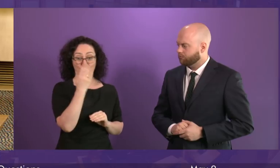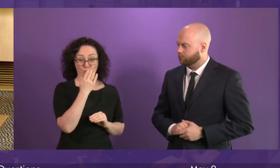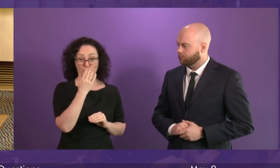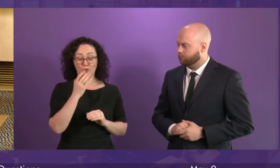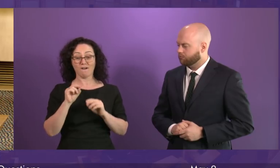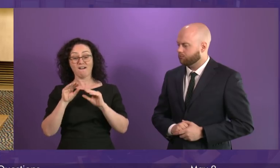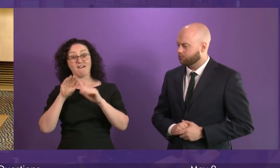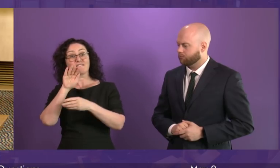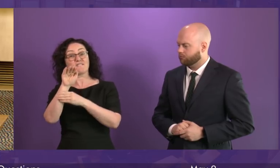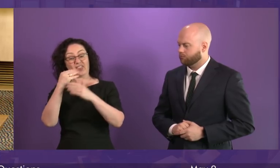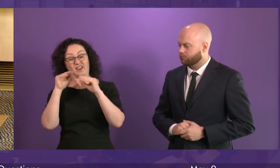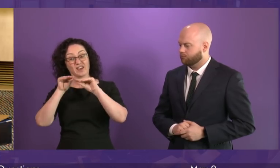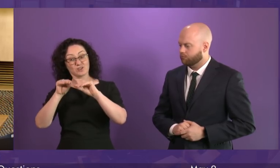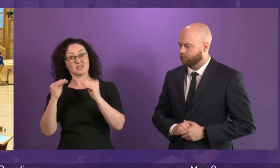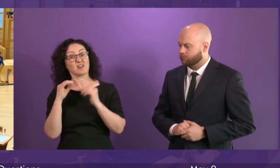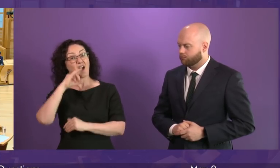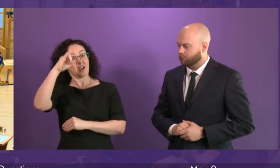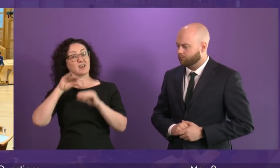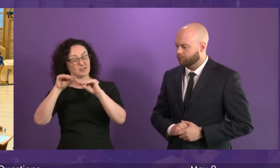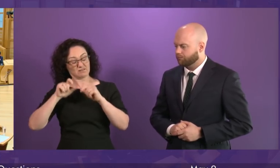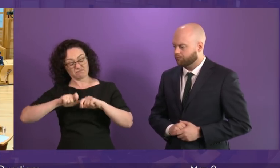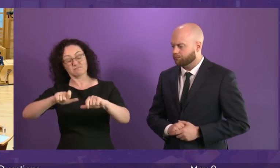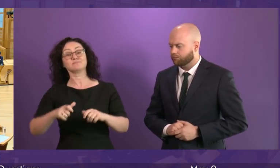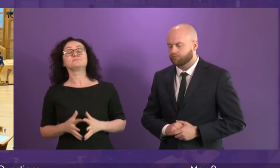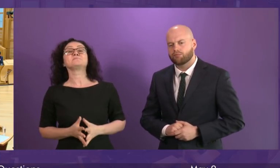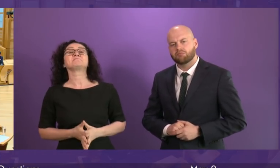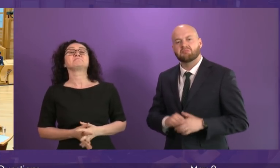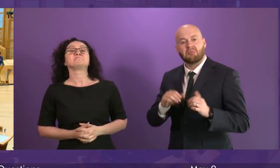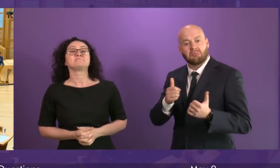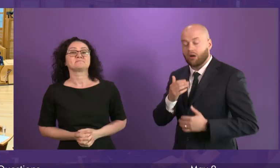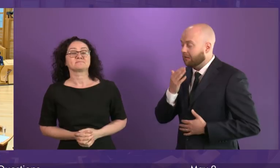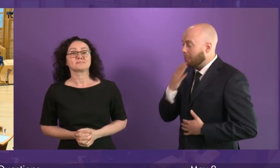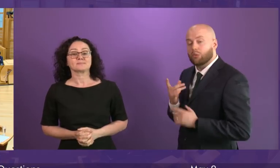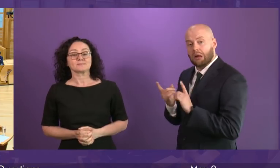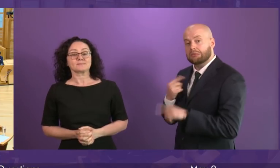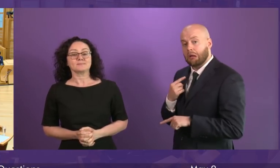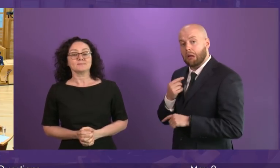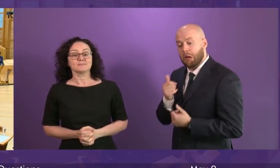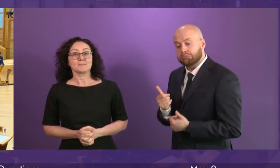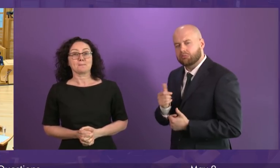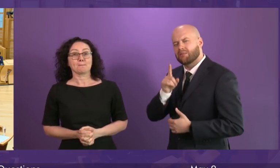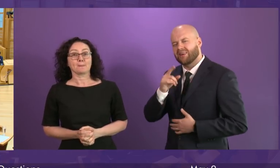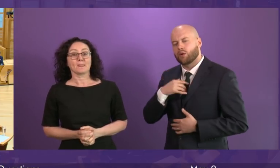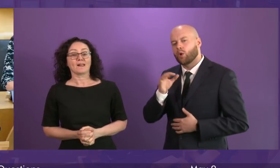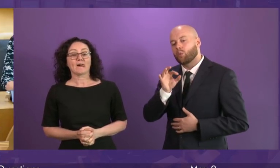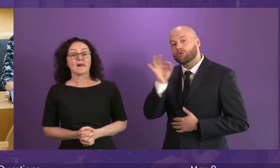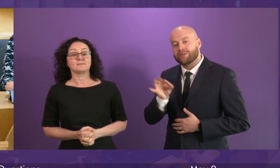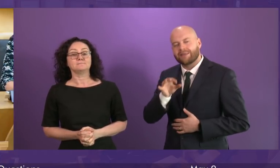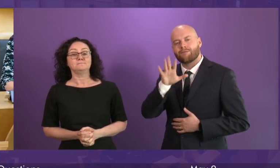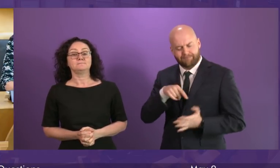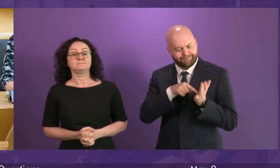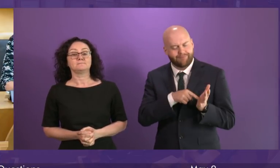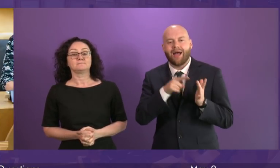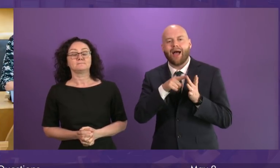into work for all of our young people. Ruth Davidson. I thank the First Minister for that answer but my question quoted directly from IPPR